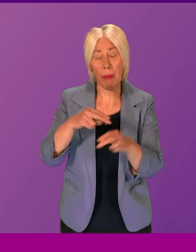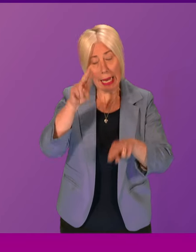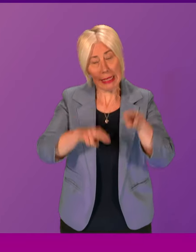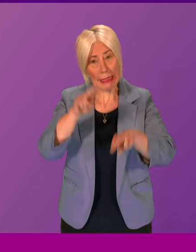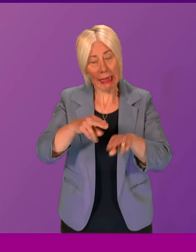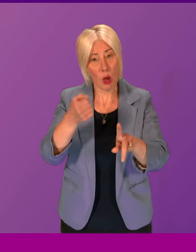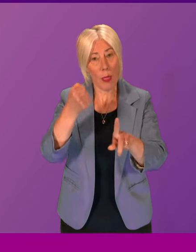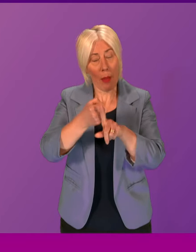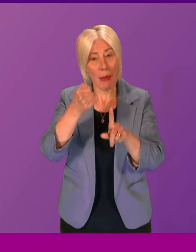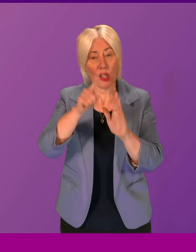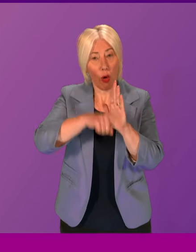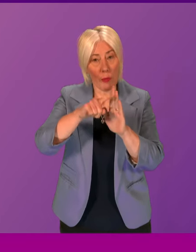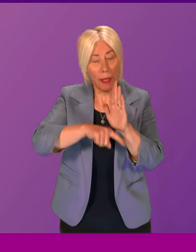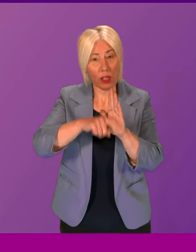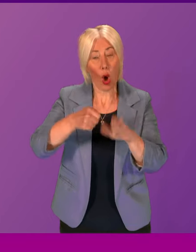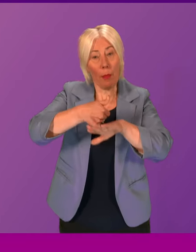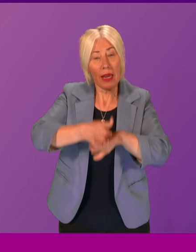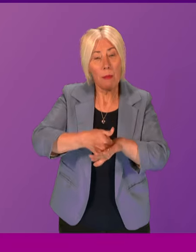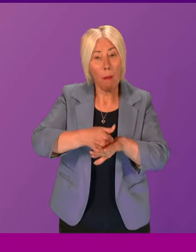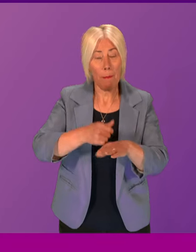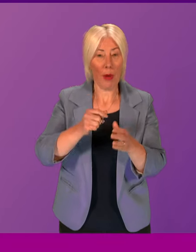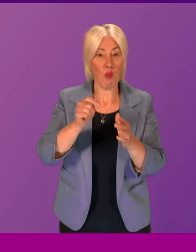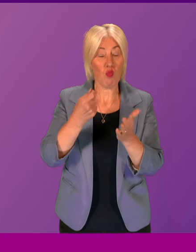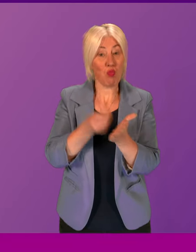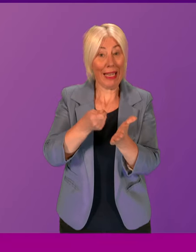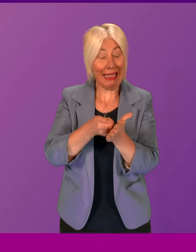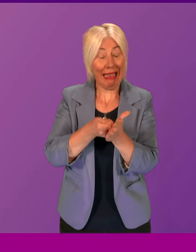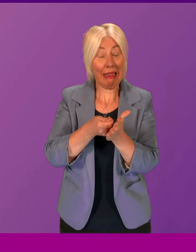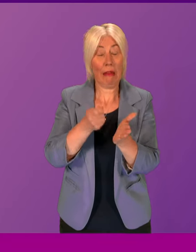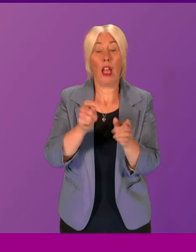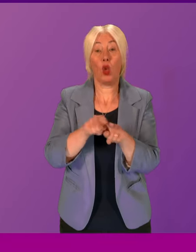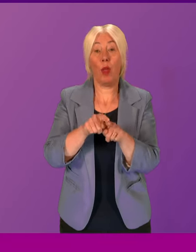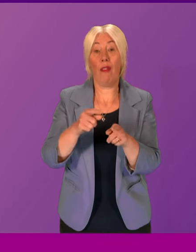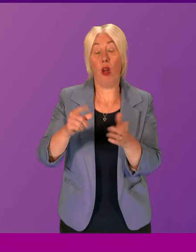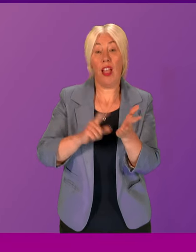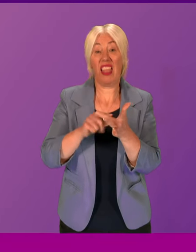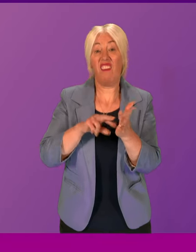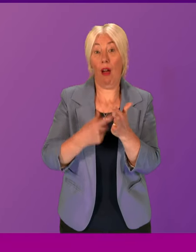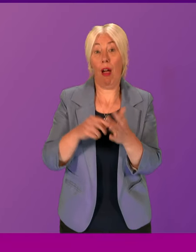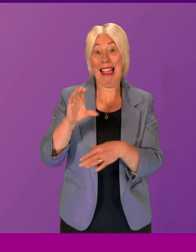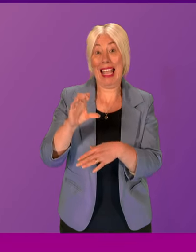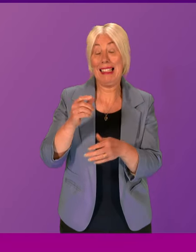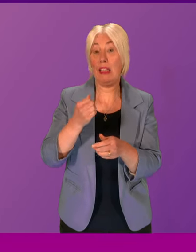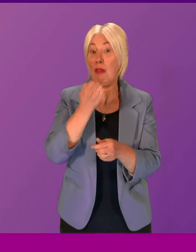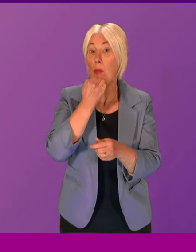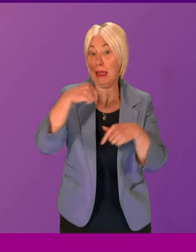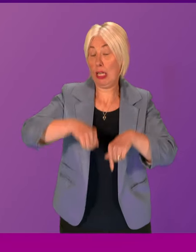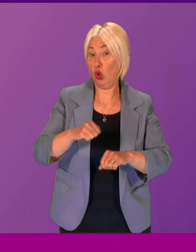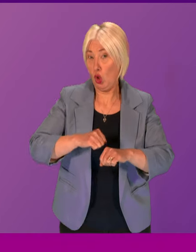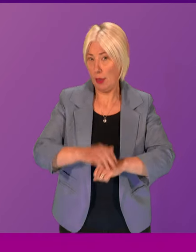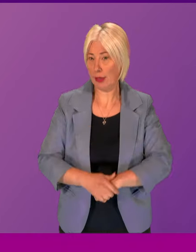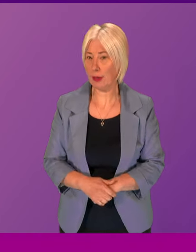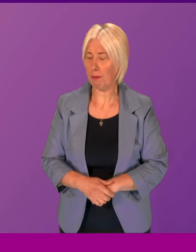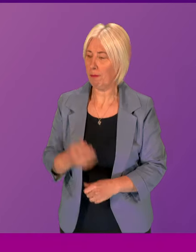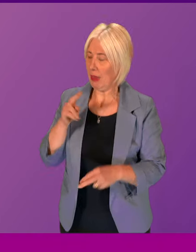on the impact of policies like minimum unit pricing on liver cancer rates in Scotland? First Minister. Well, Public Health Scotland evaluation of